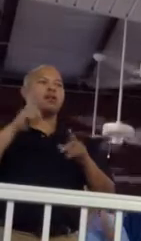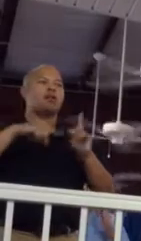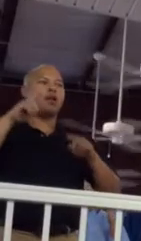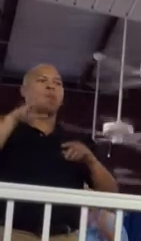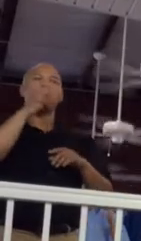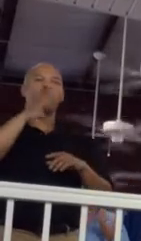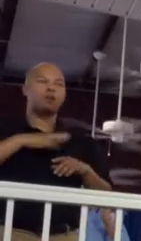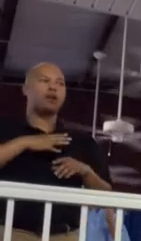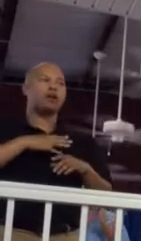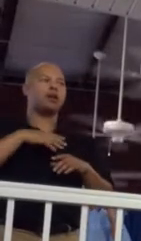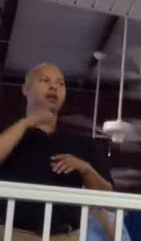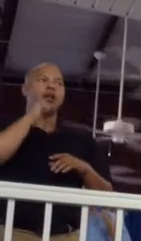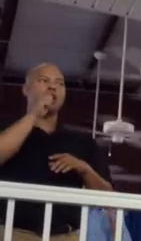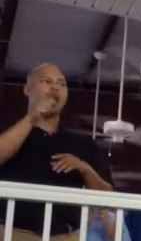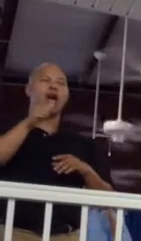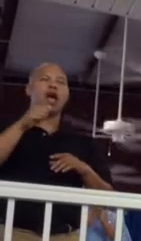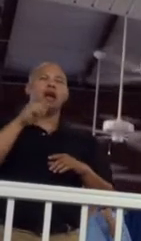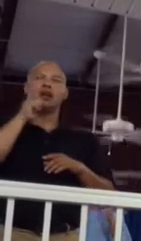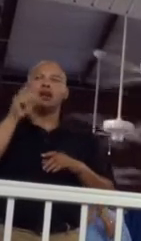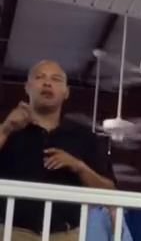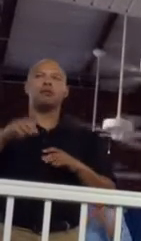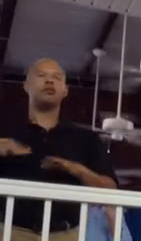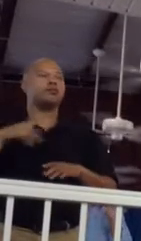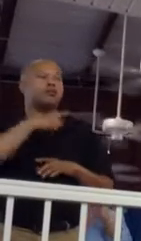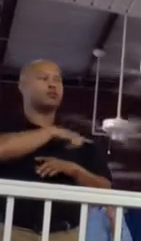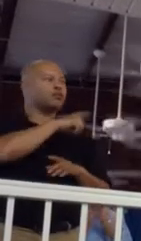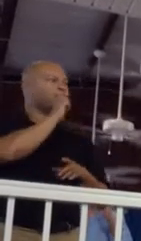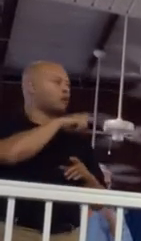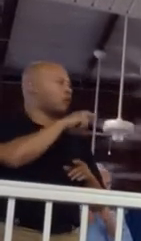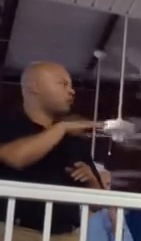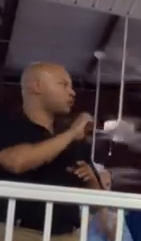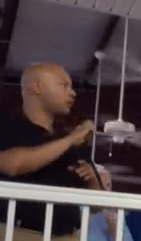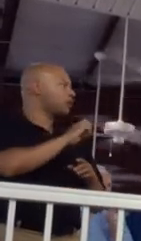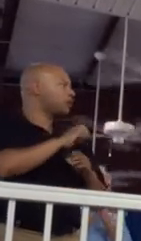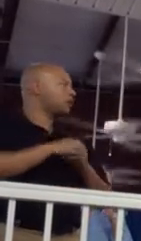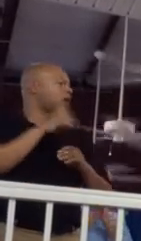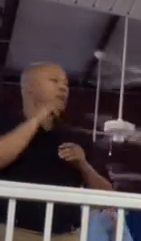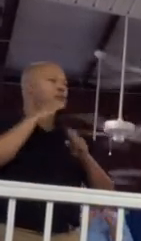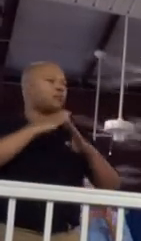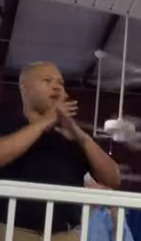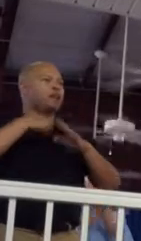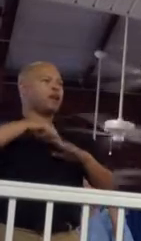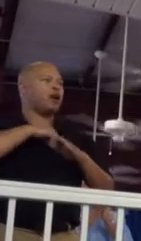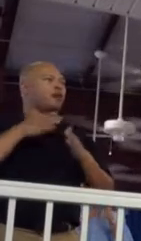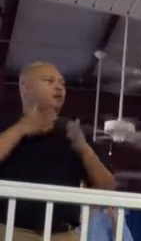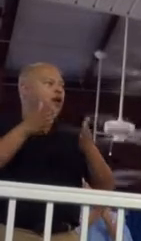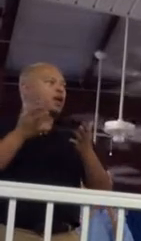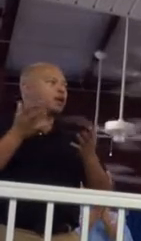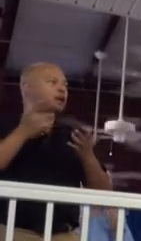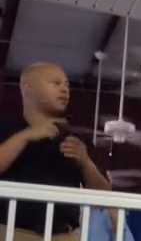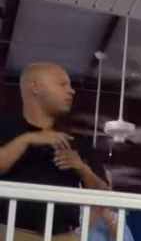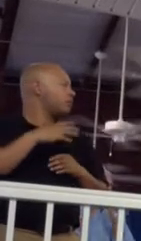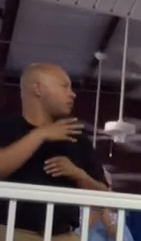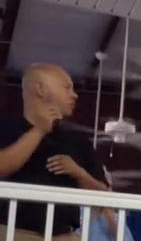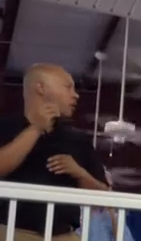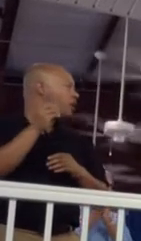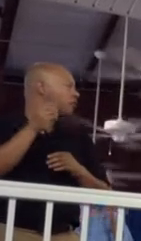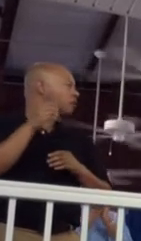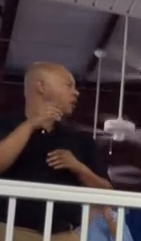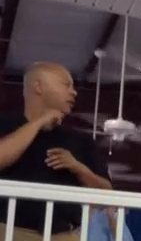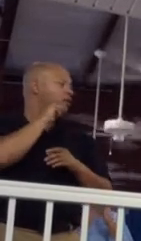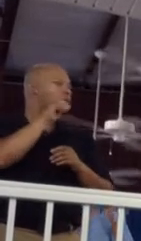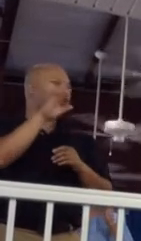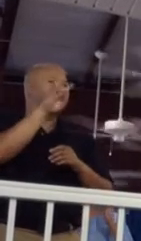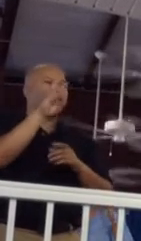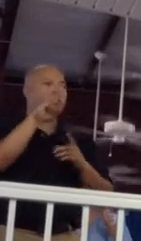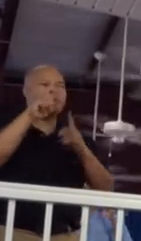women have not all been lowered because you are standing in our way. Seventy-six cents on every dollar is